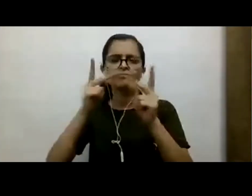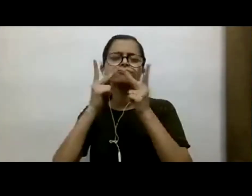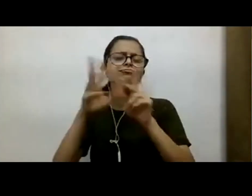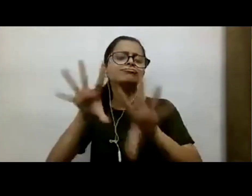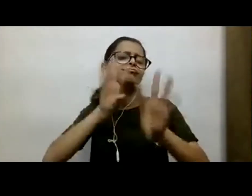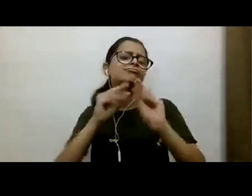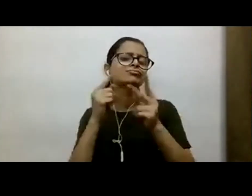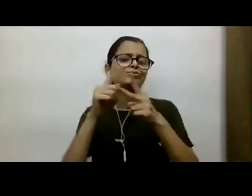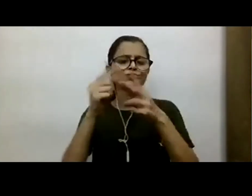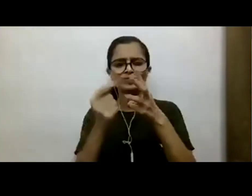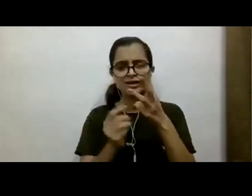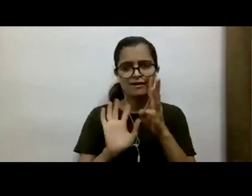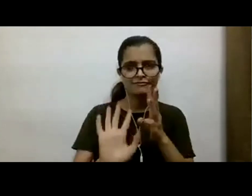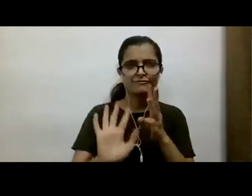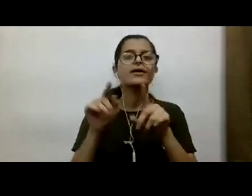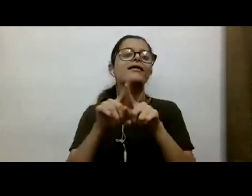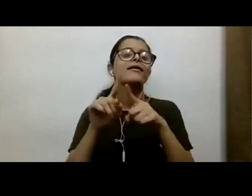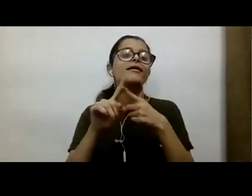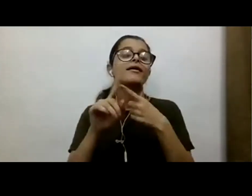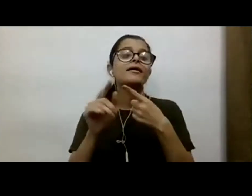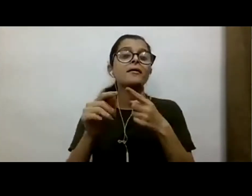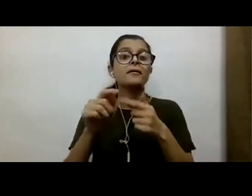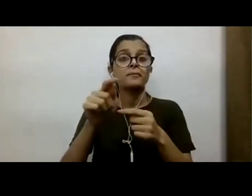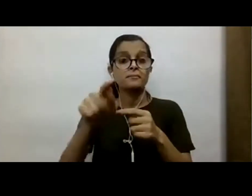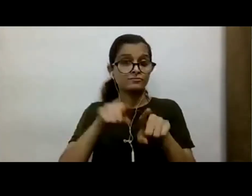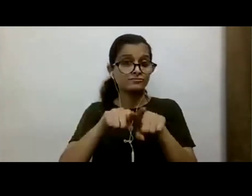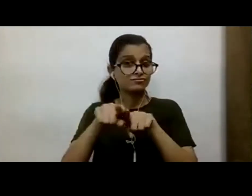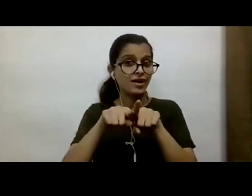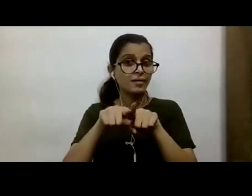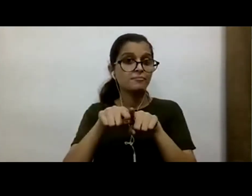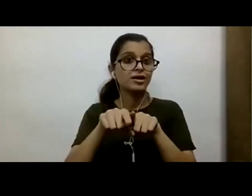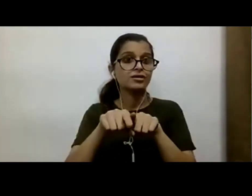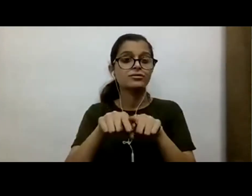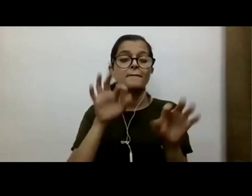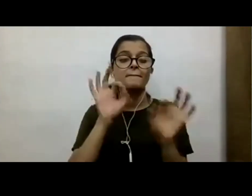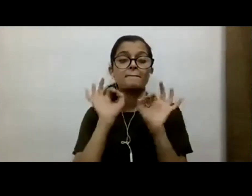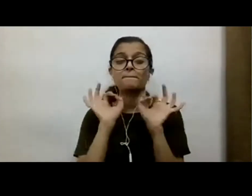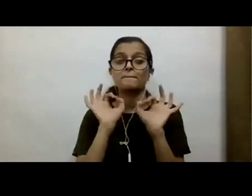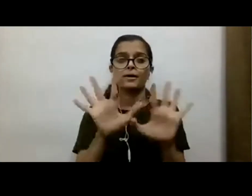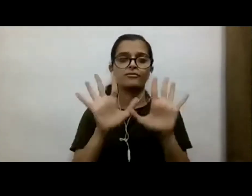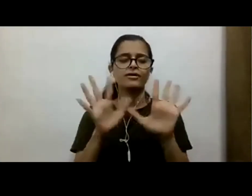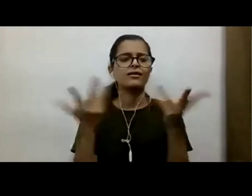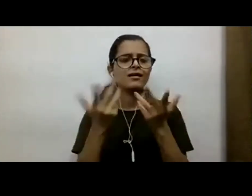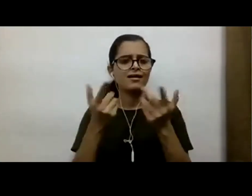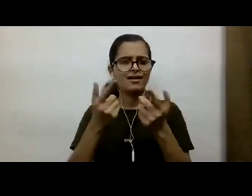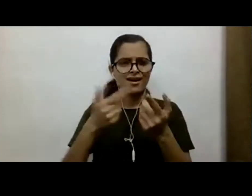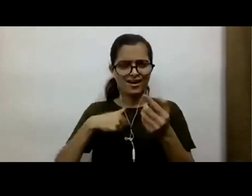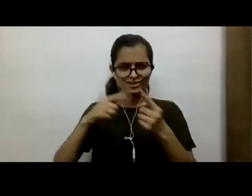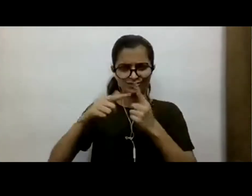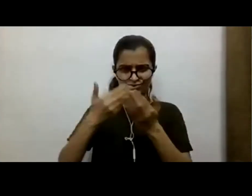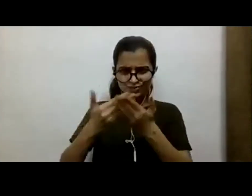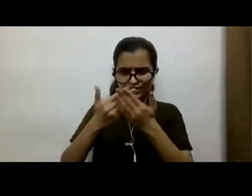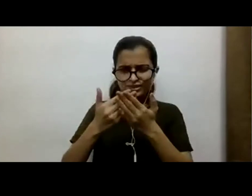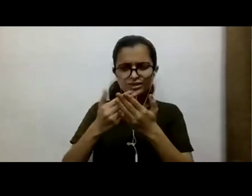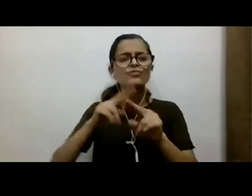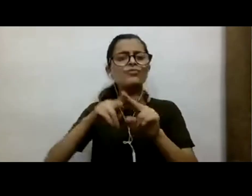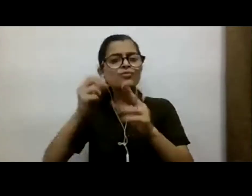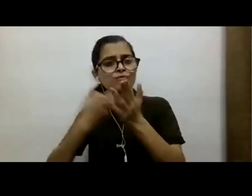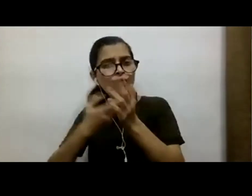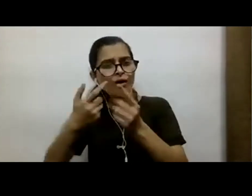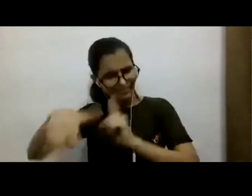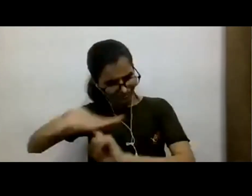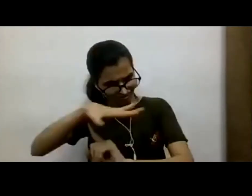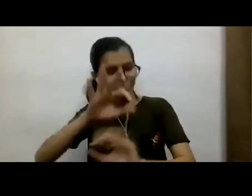it's a perfect example of, it's not just education for involvement. It's also education in an